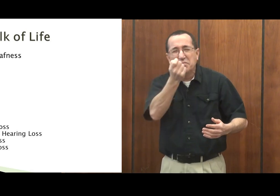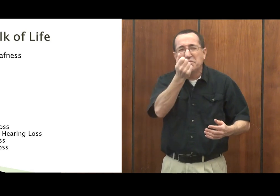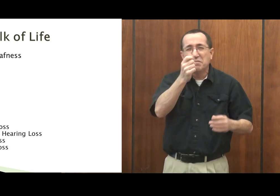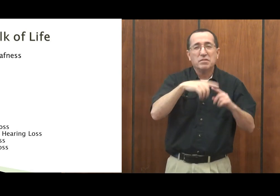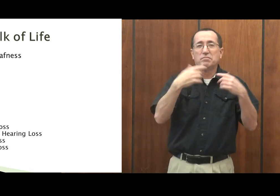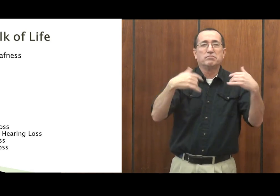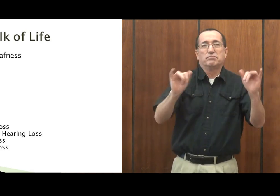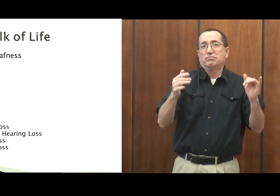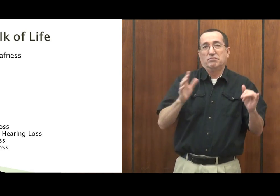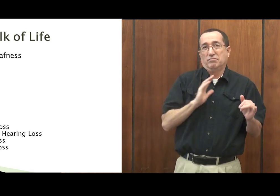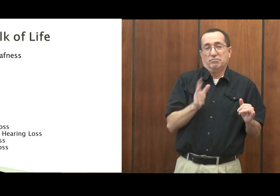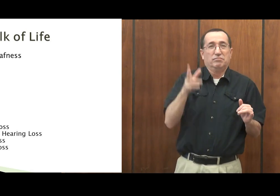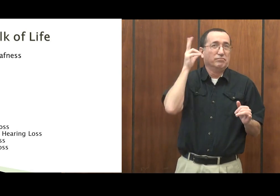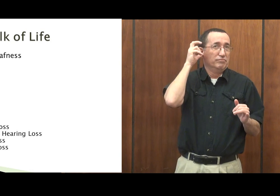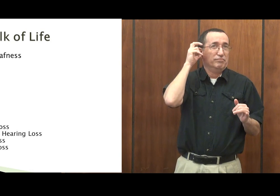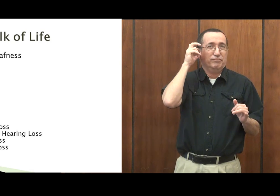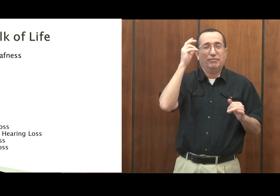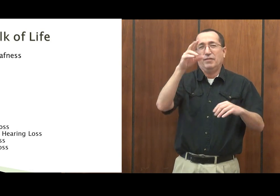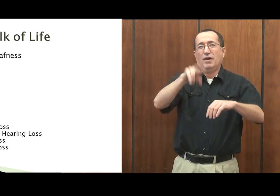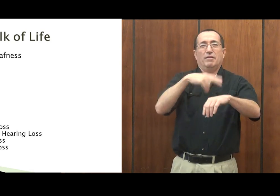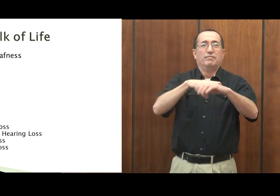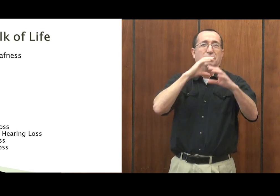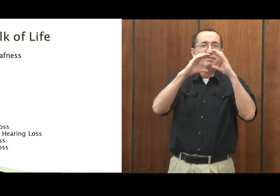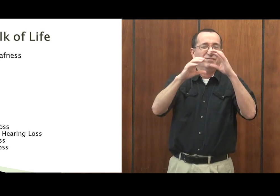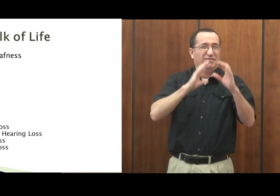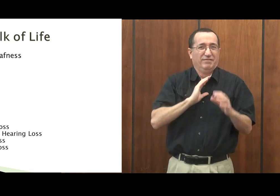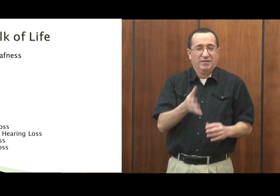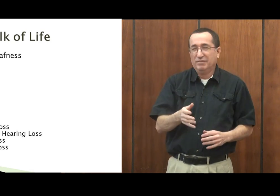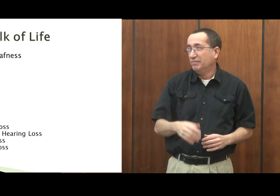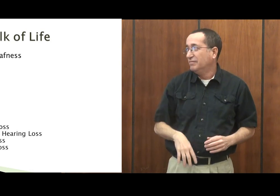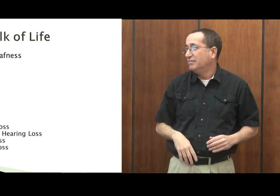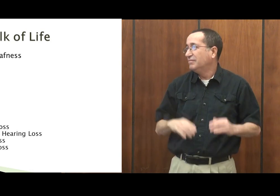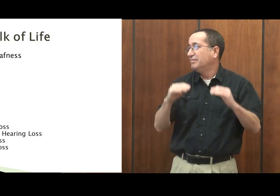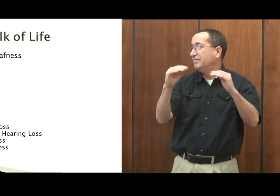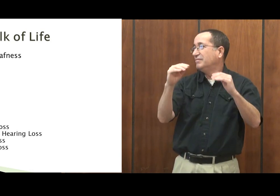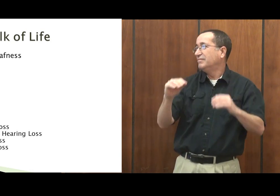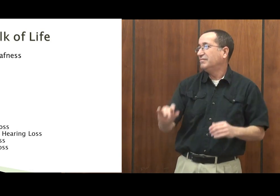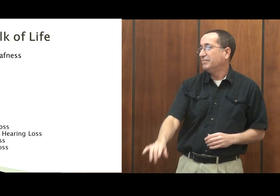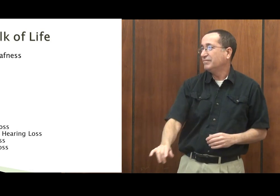low frequencies, but you're still considered normal hearing with a 15 decibel loss.